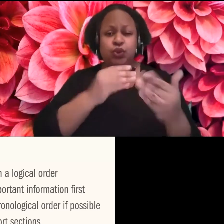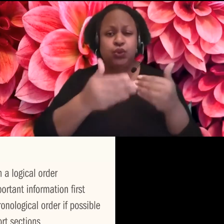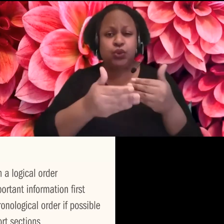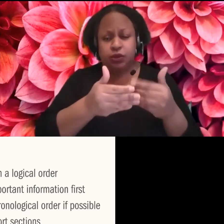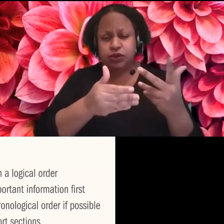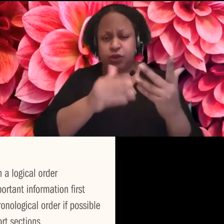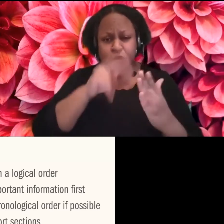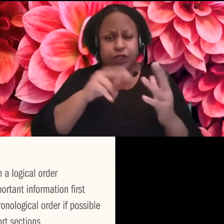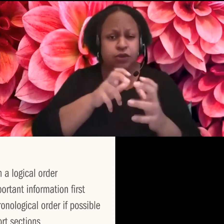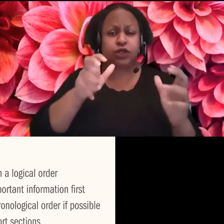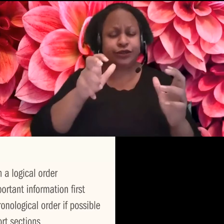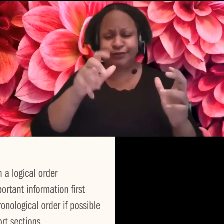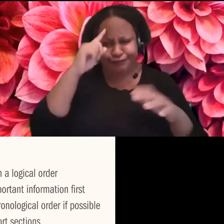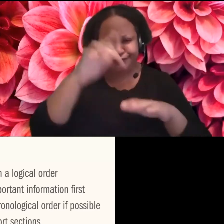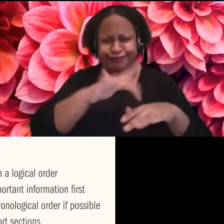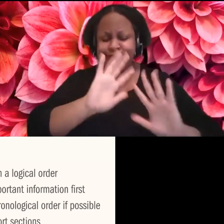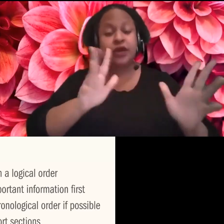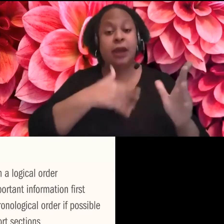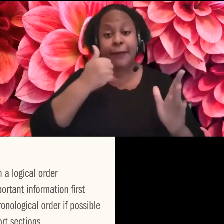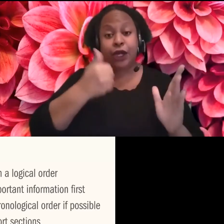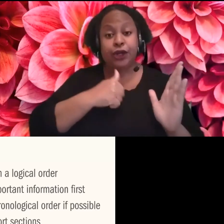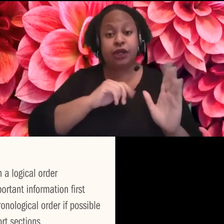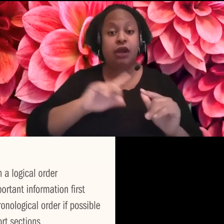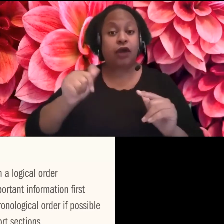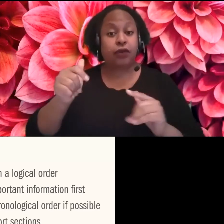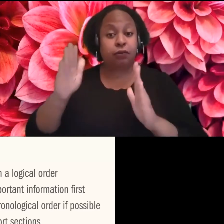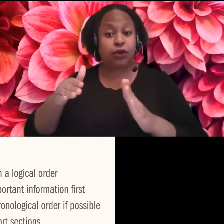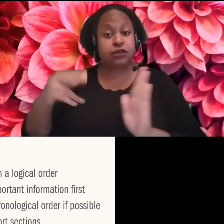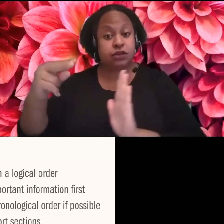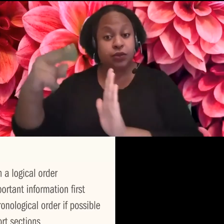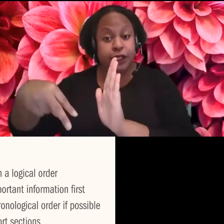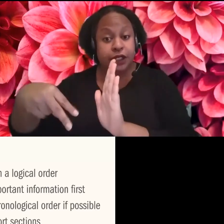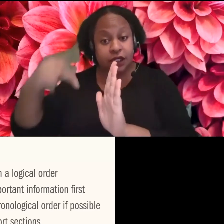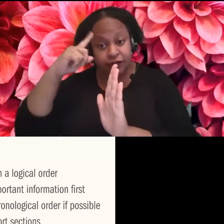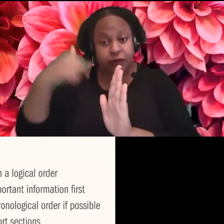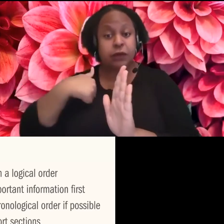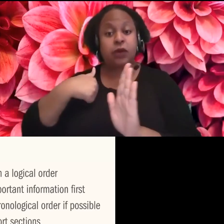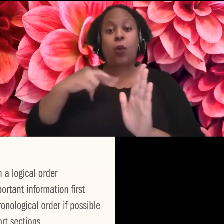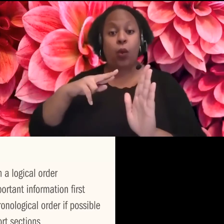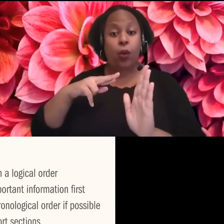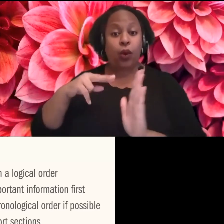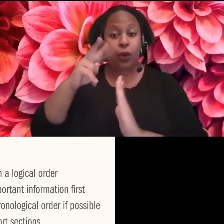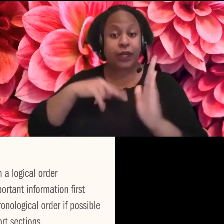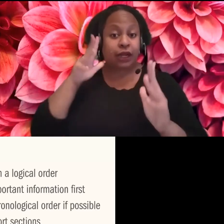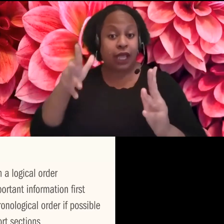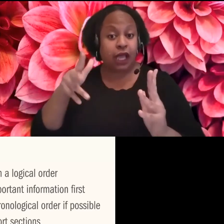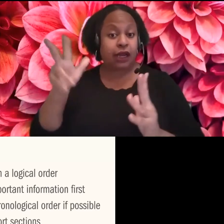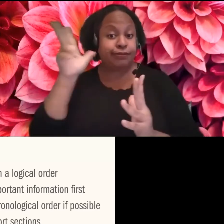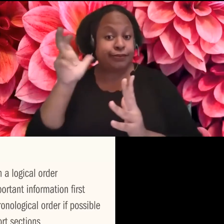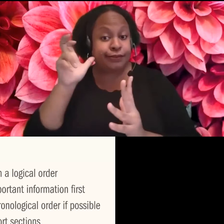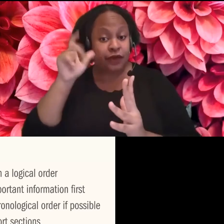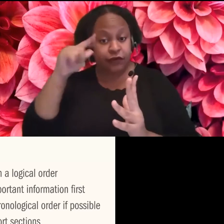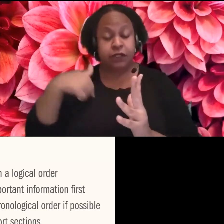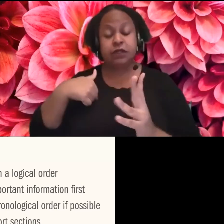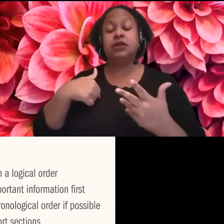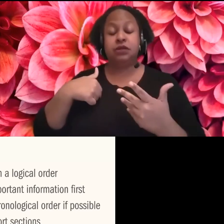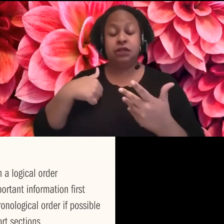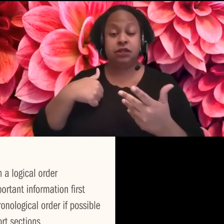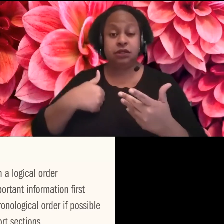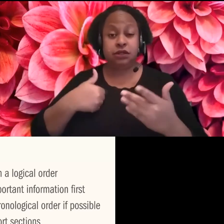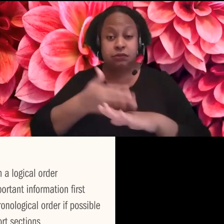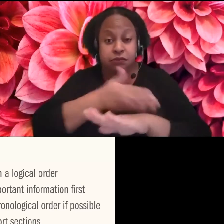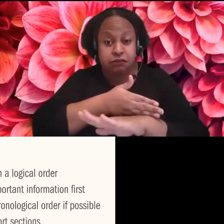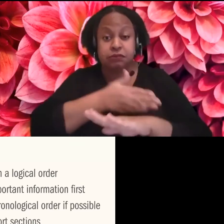it a few days is a good way to get around that problem. Awesome. Thank you. You're welcome. Um, so